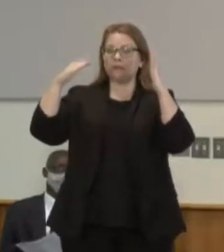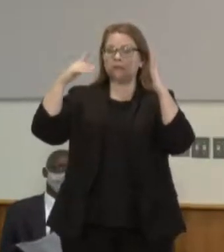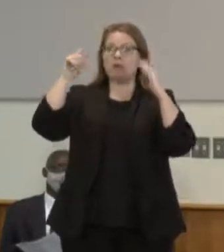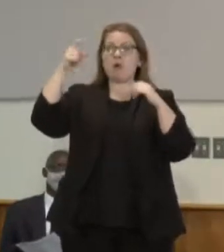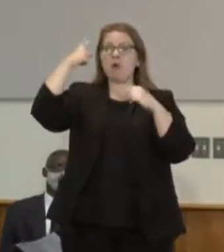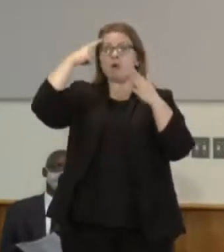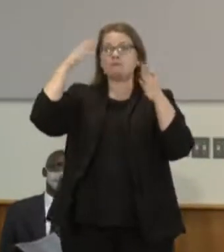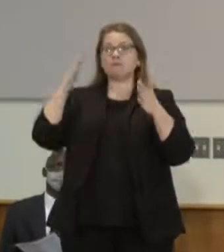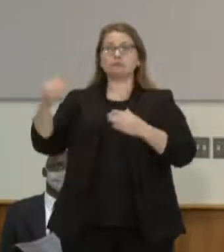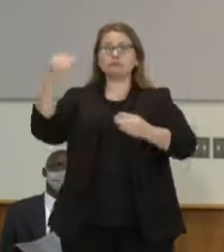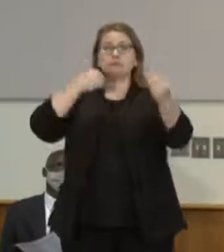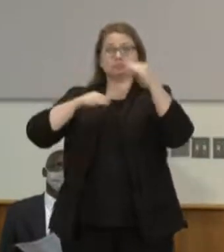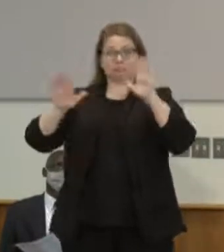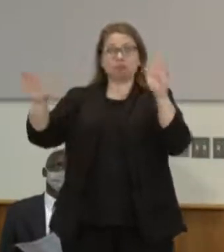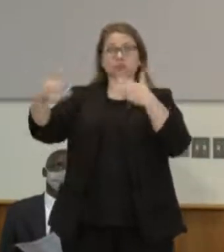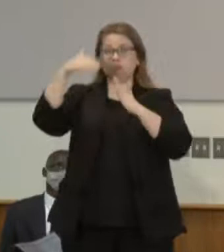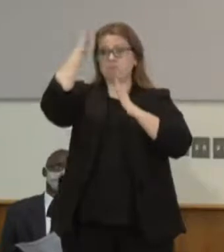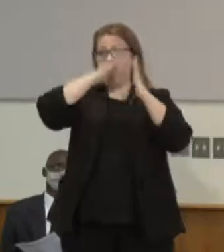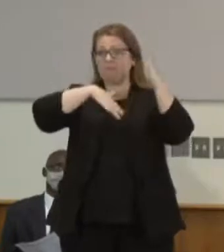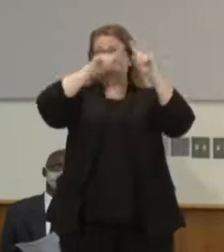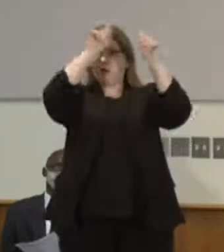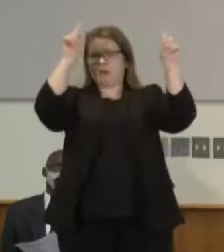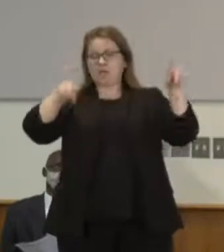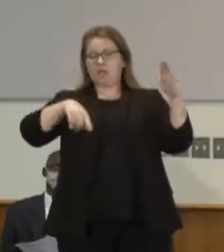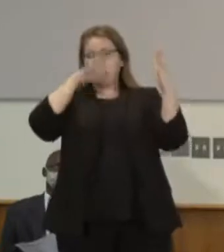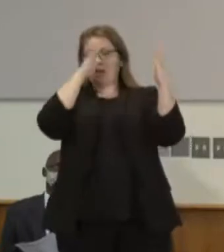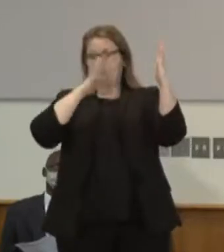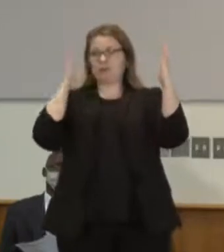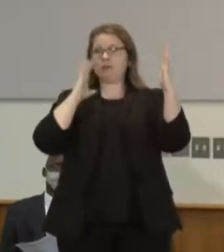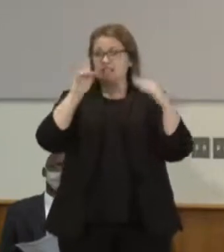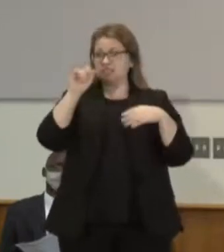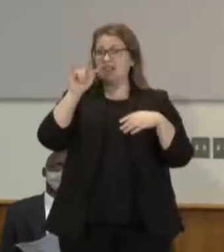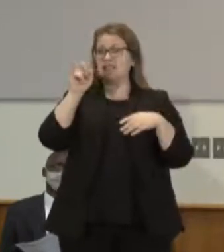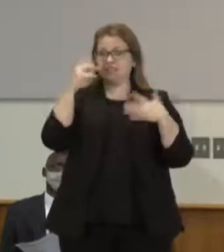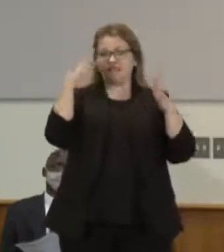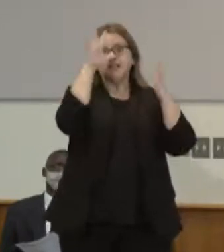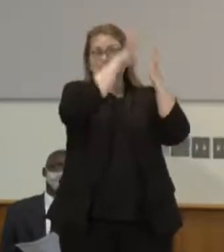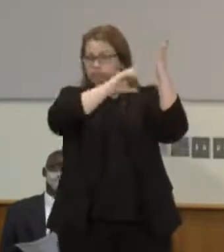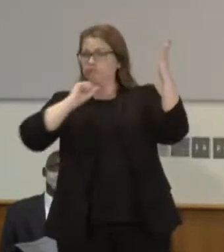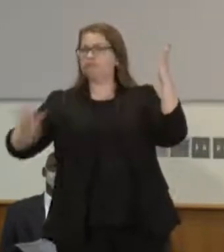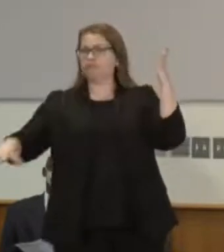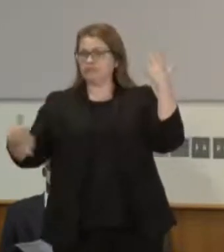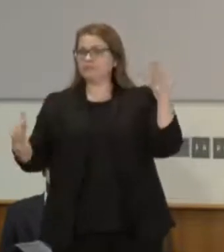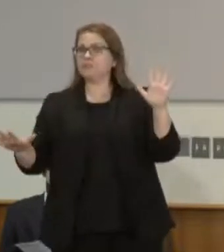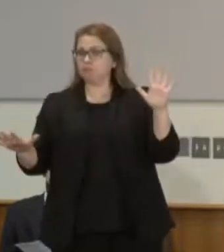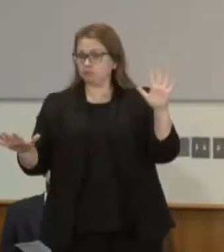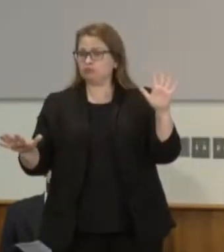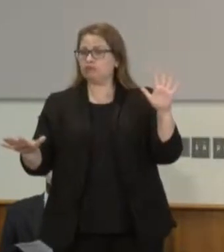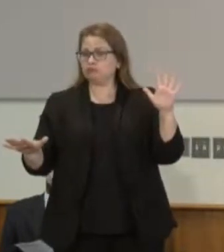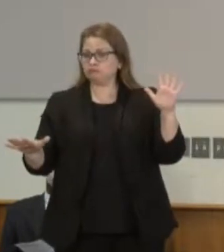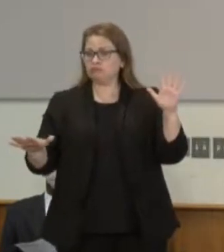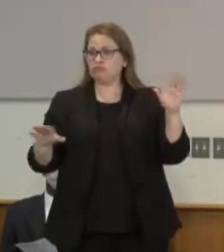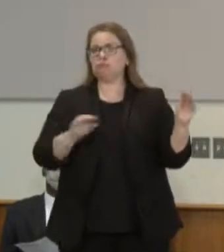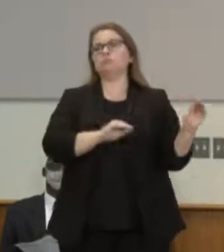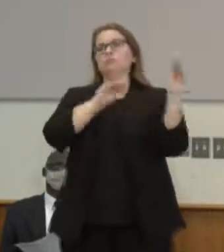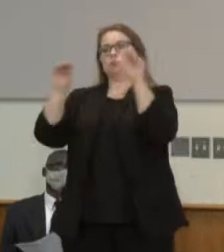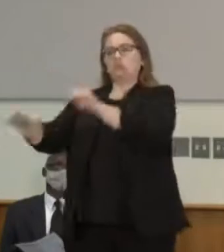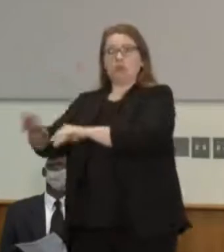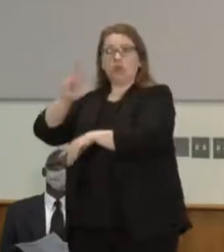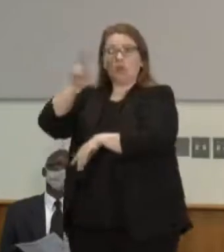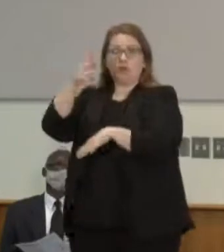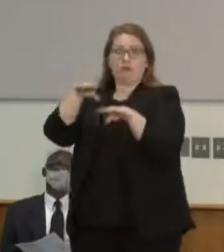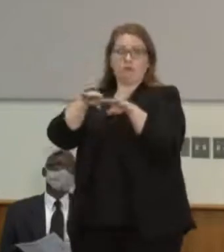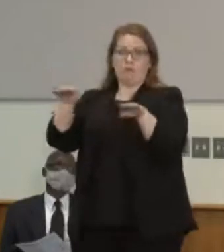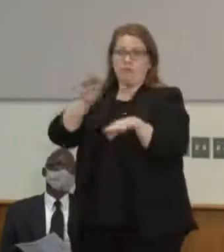office were placed on the third floor where there's not as much traffic and there was some interpretation